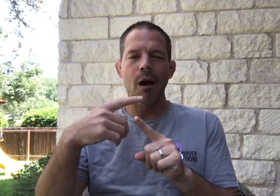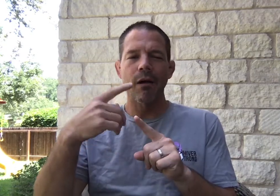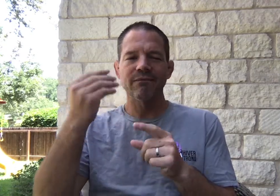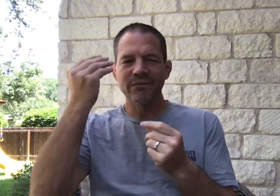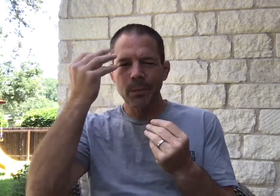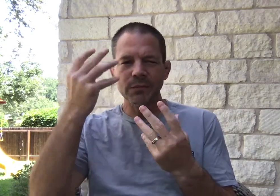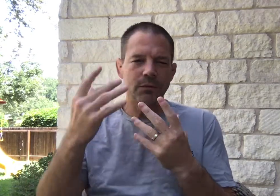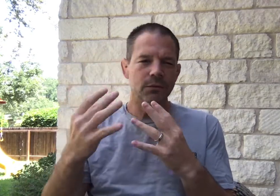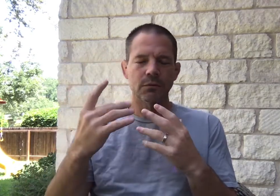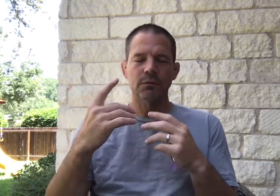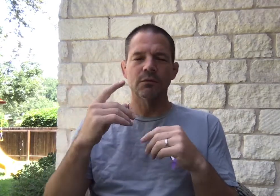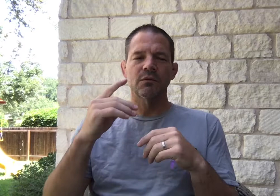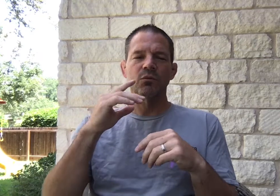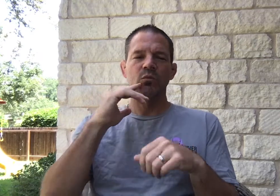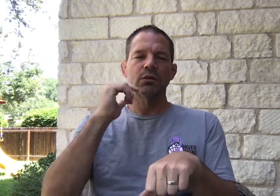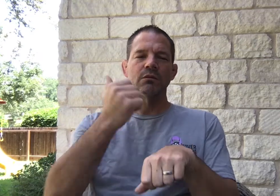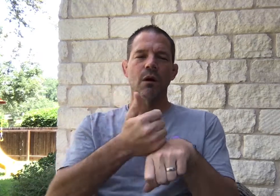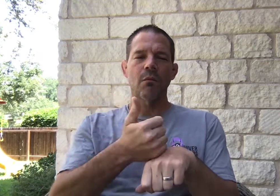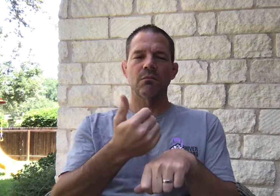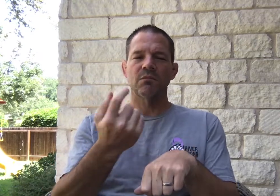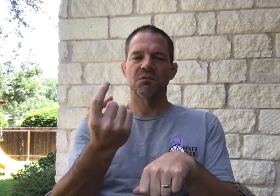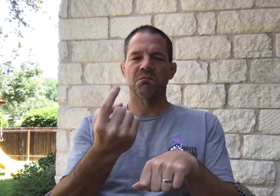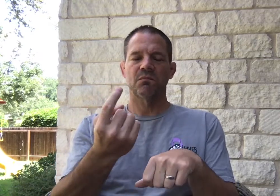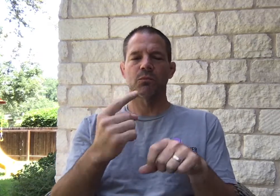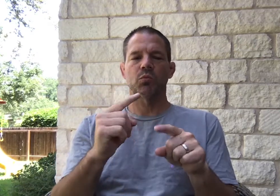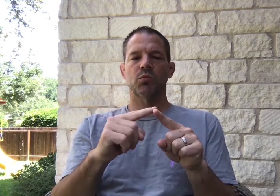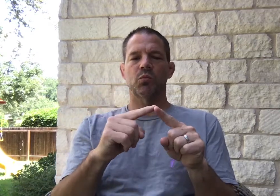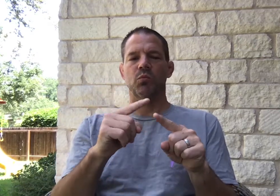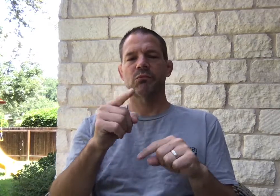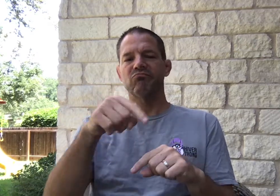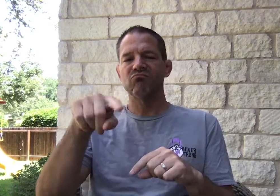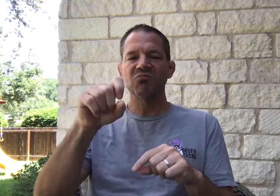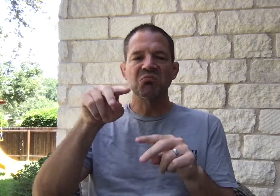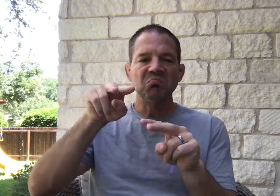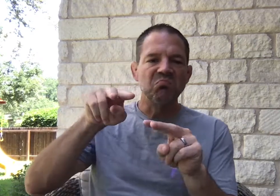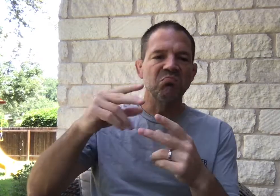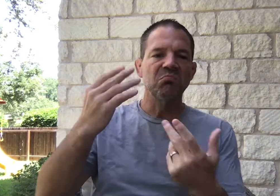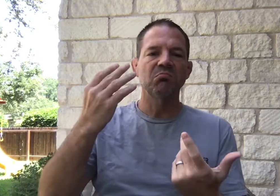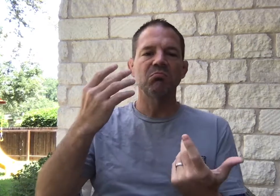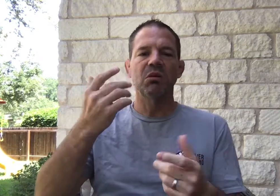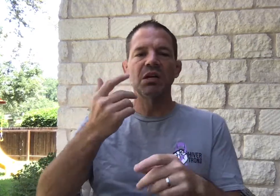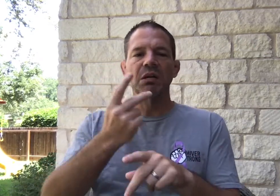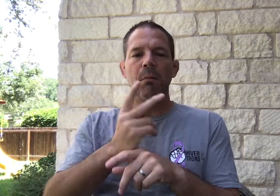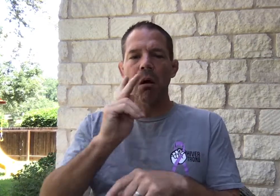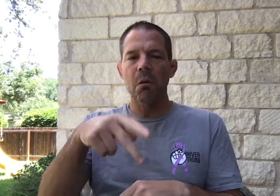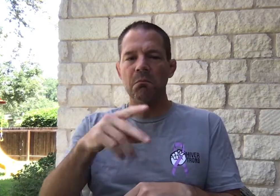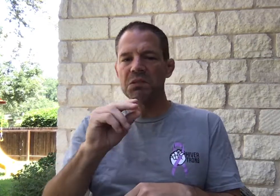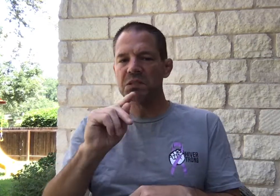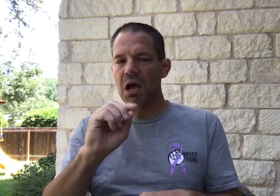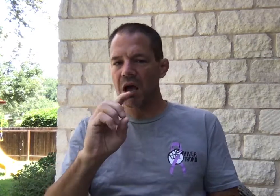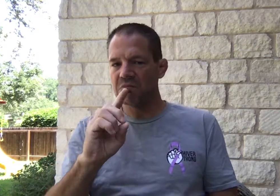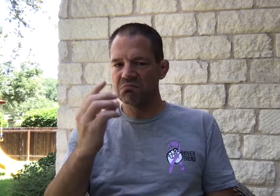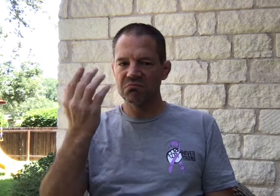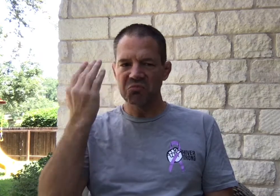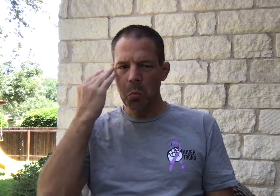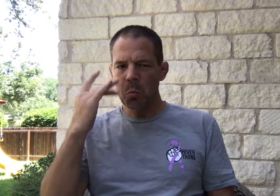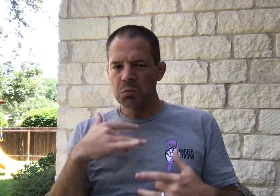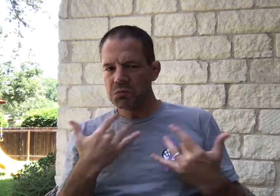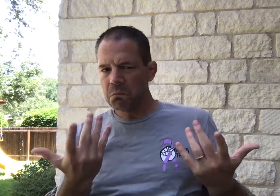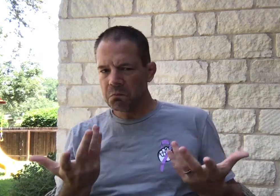also other information. We'll set up something to all of you. can keep posted and keep updated on how things are going to know